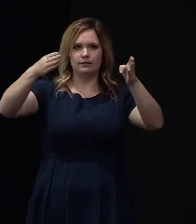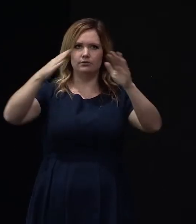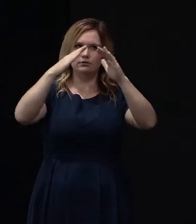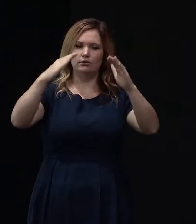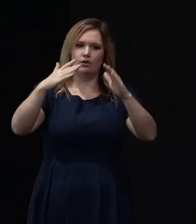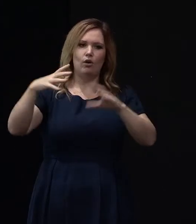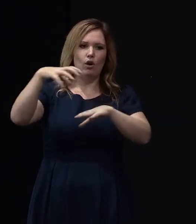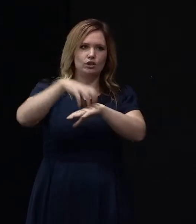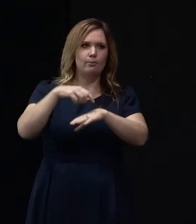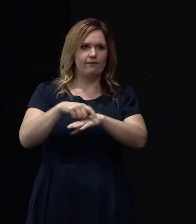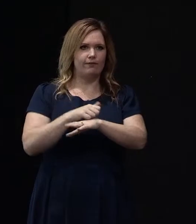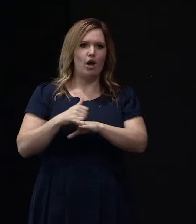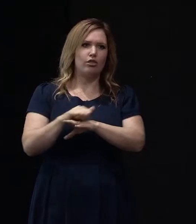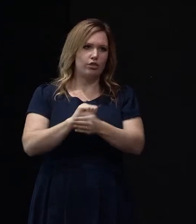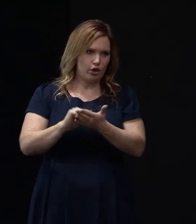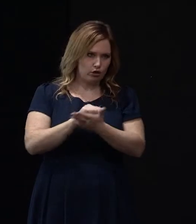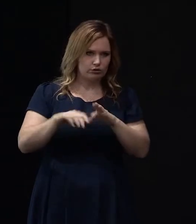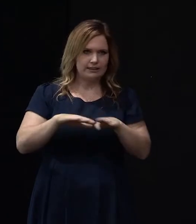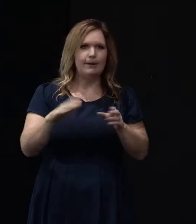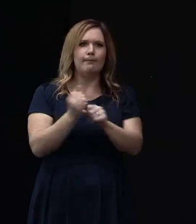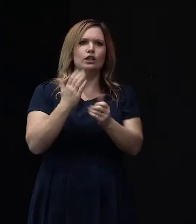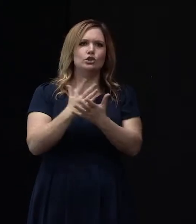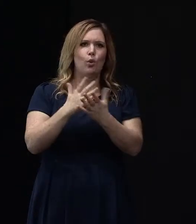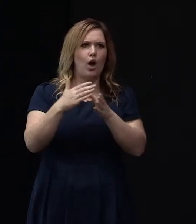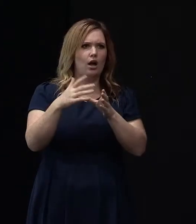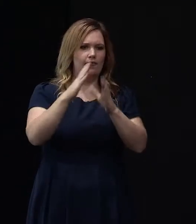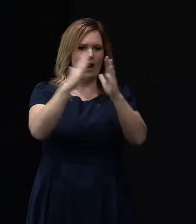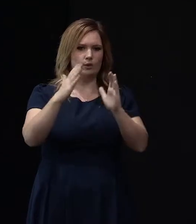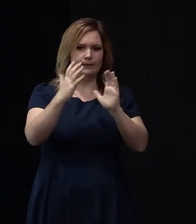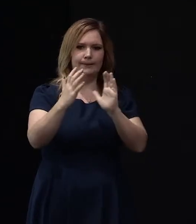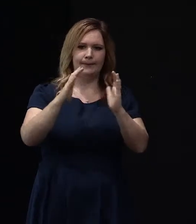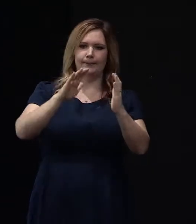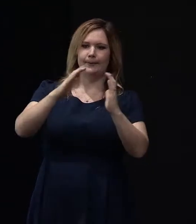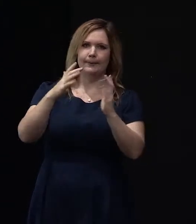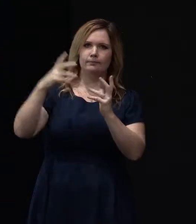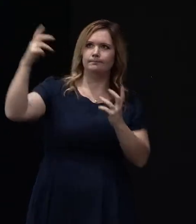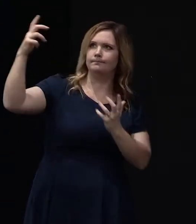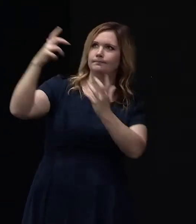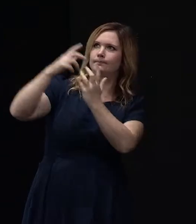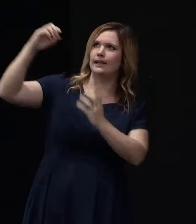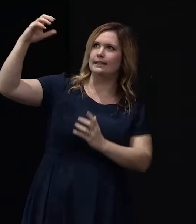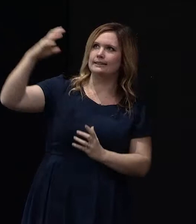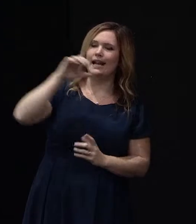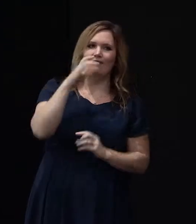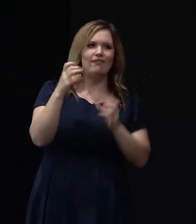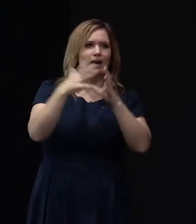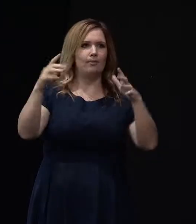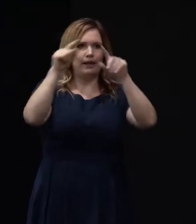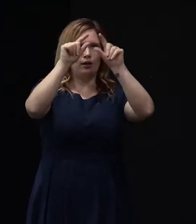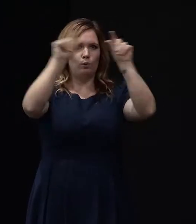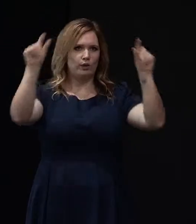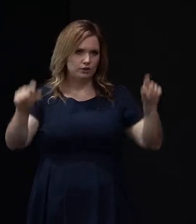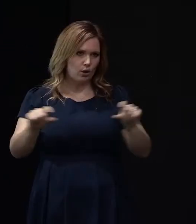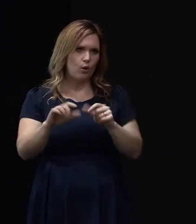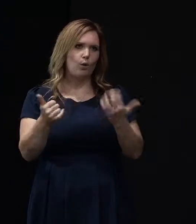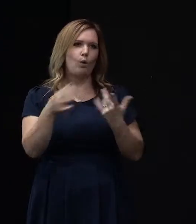if you then orient the house well so that if you do have big windows or French